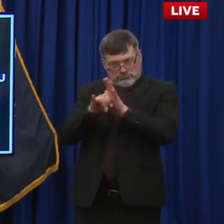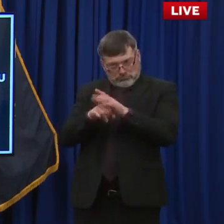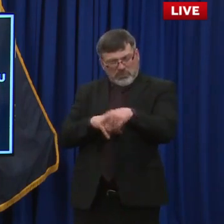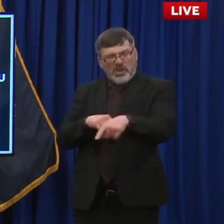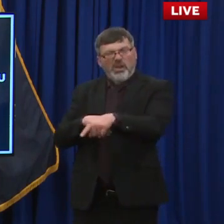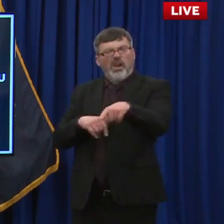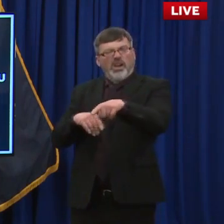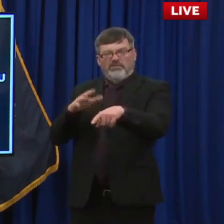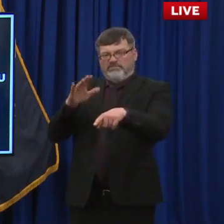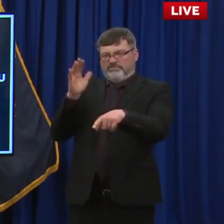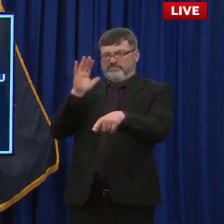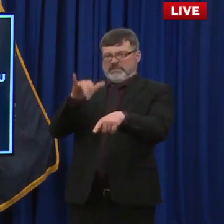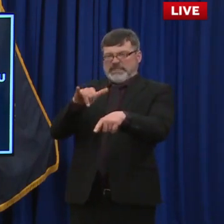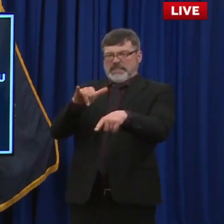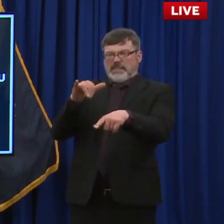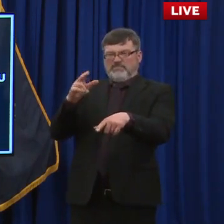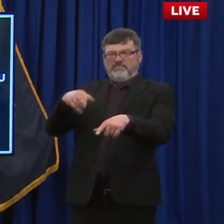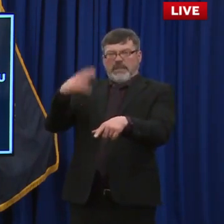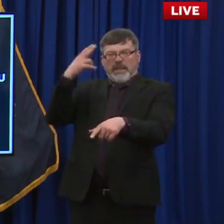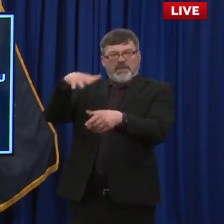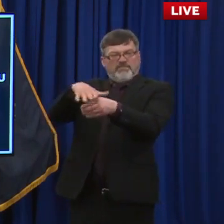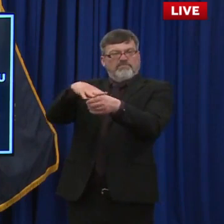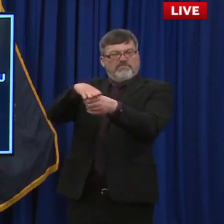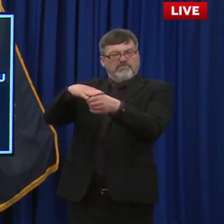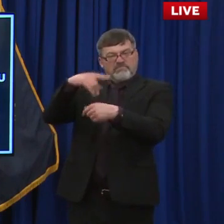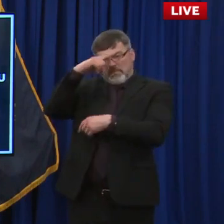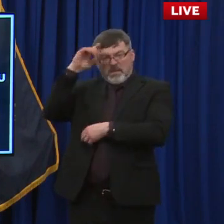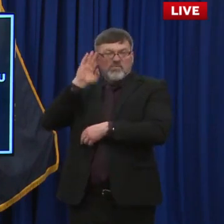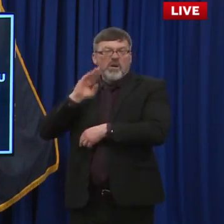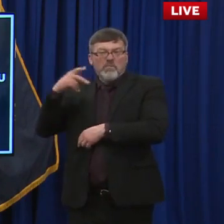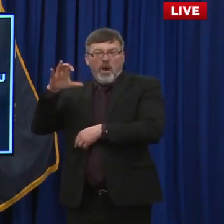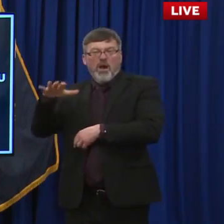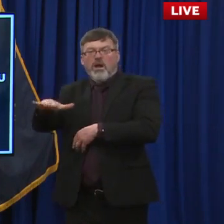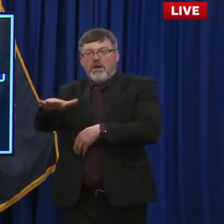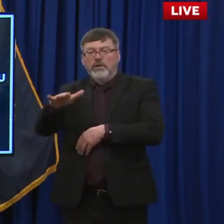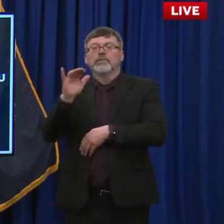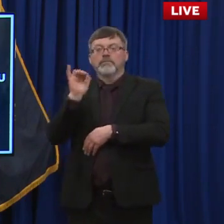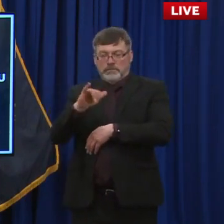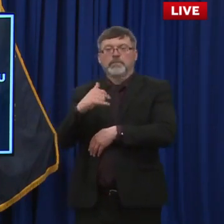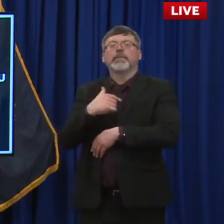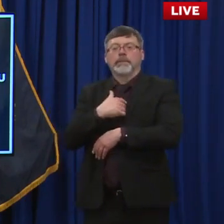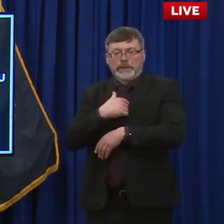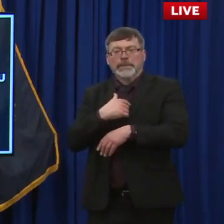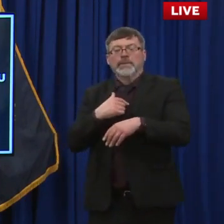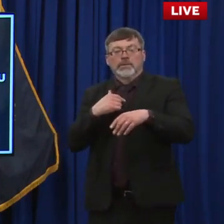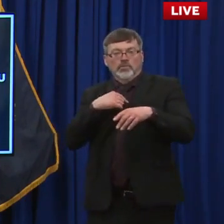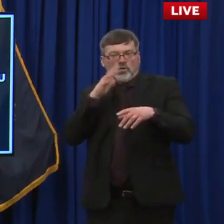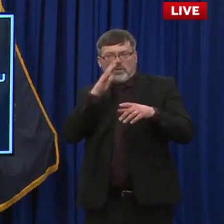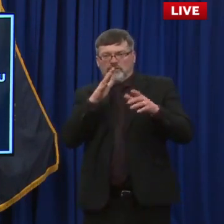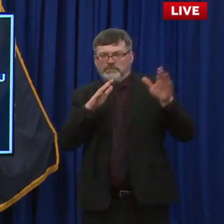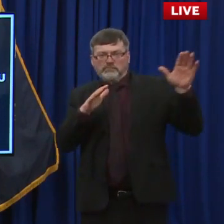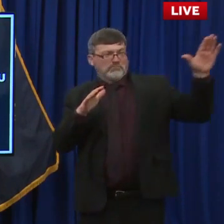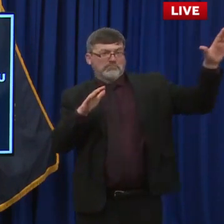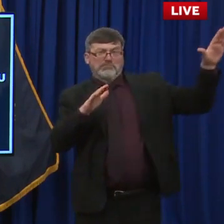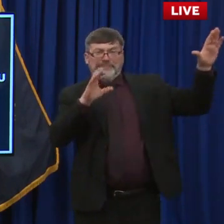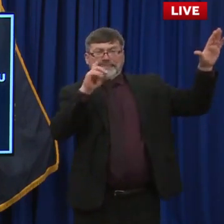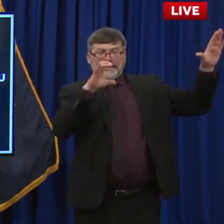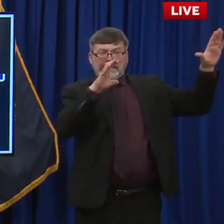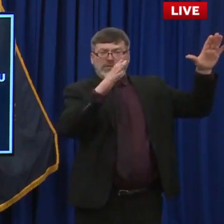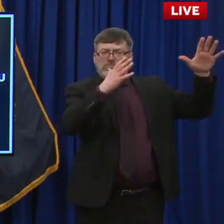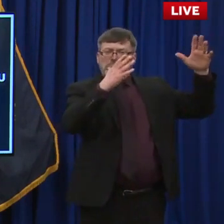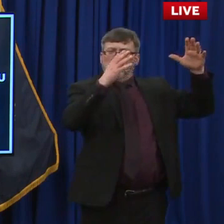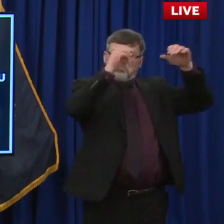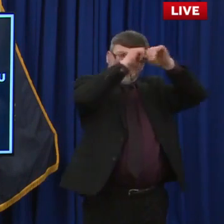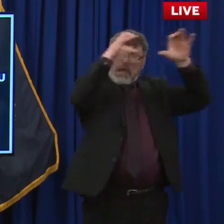and highlight best practices in this regard. And in New Hampshire, we're doing almost all of those best practices already. We're reaching people who have